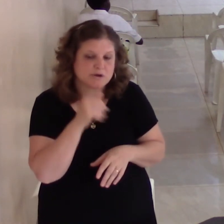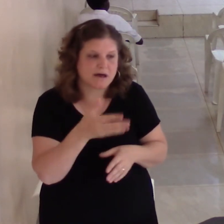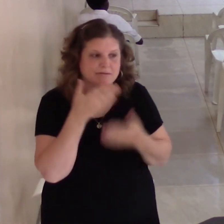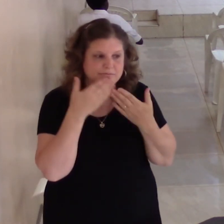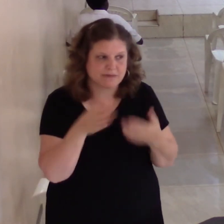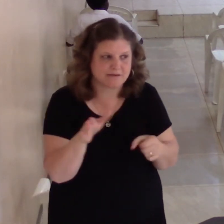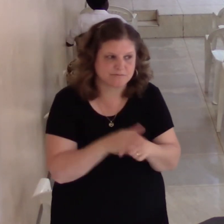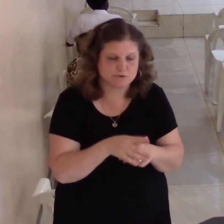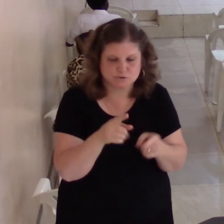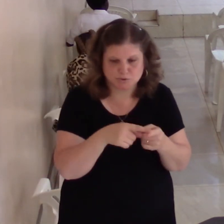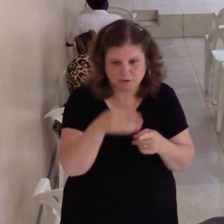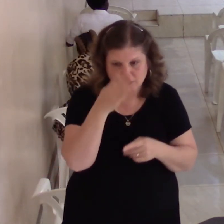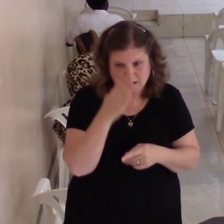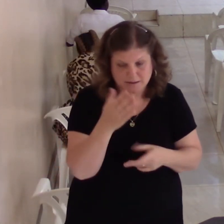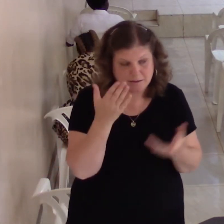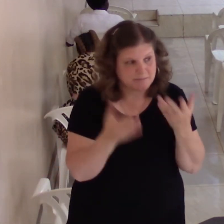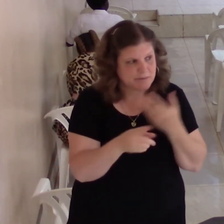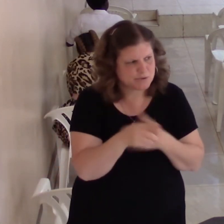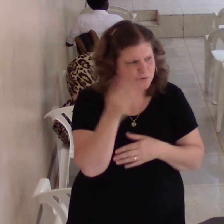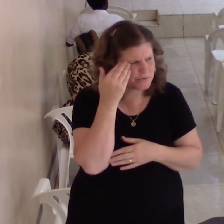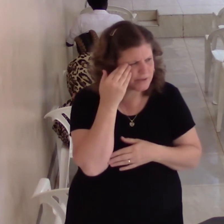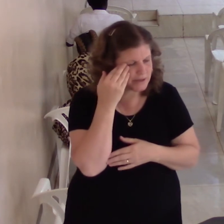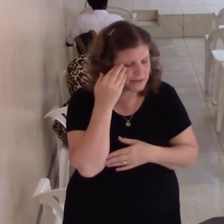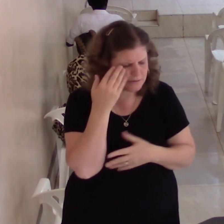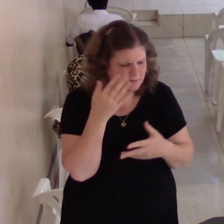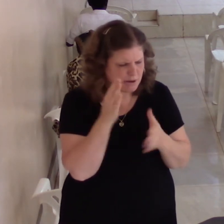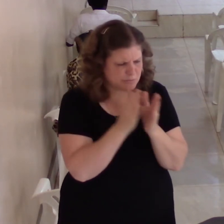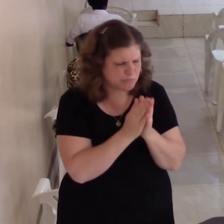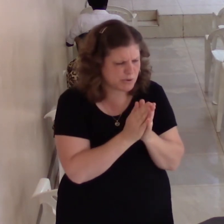you might ever think what's the point of praying? I'm going to pray to who I am.